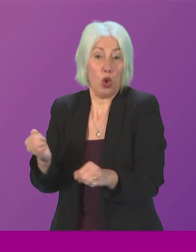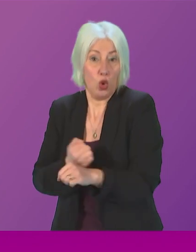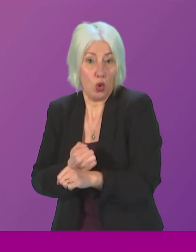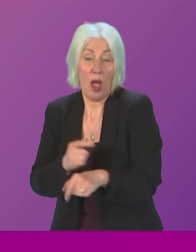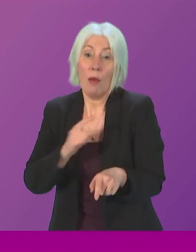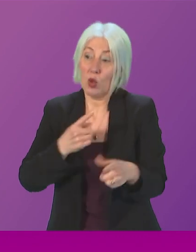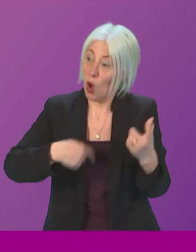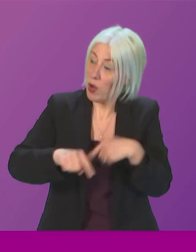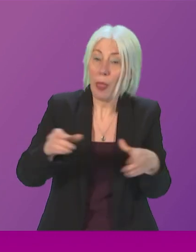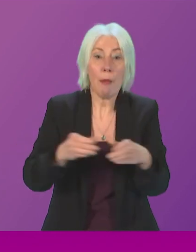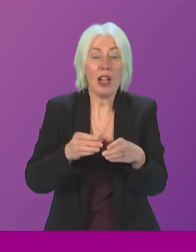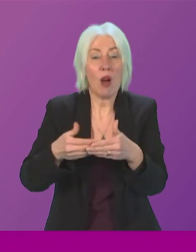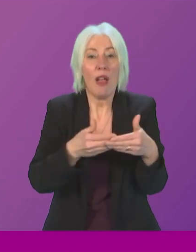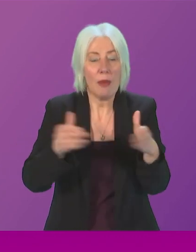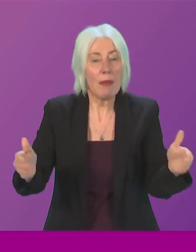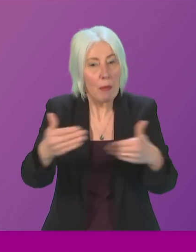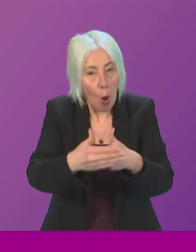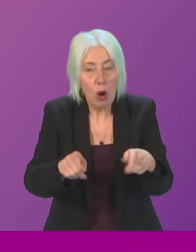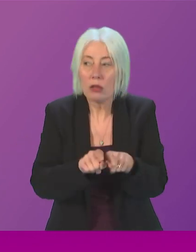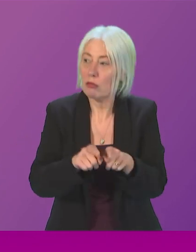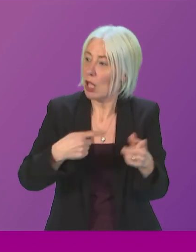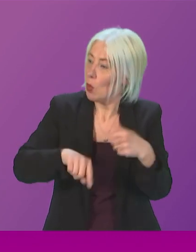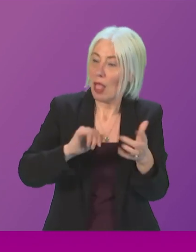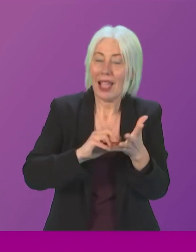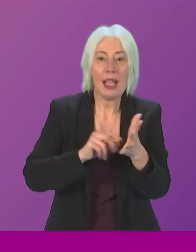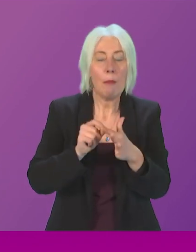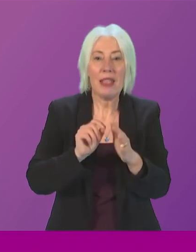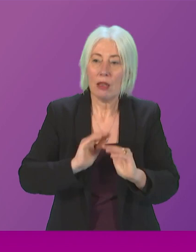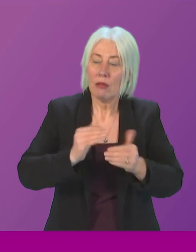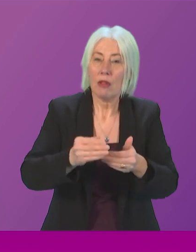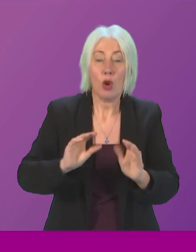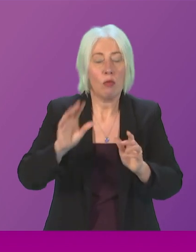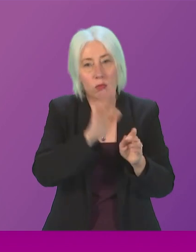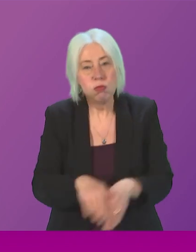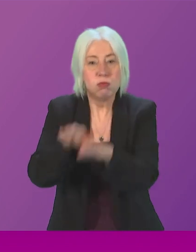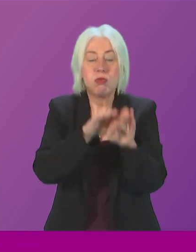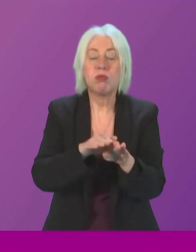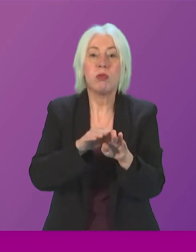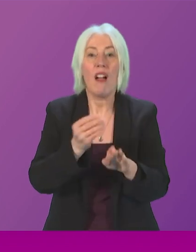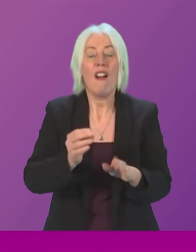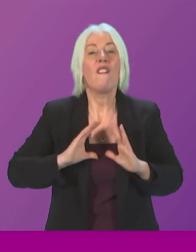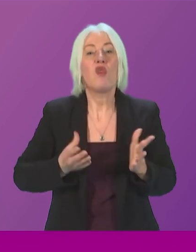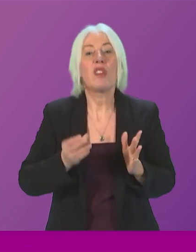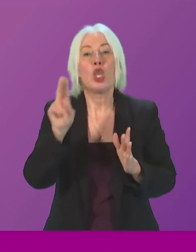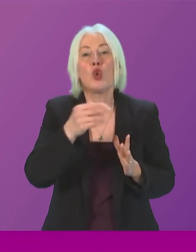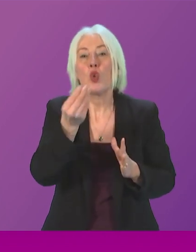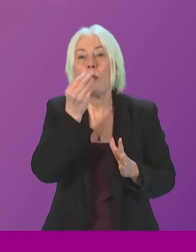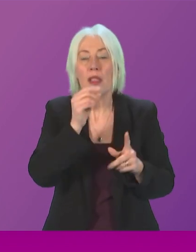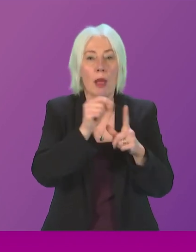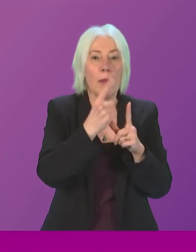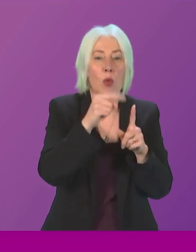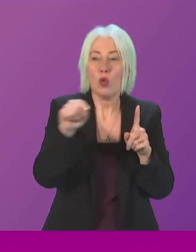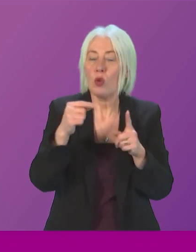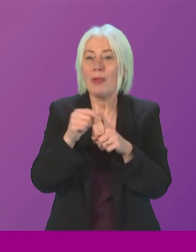baby box it's why we're the party of course that has introduced universal free school meals P1 to P5 and yes of course stood in a